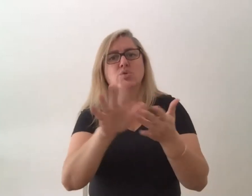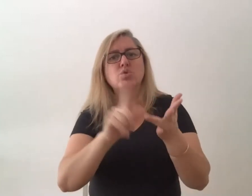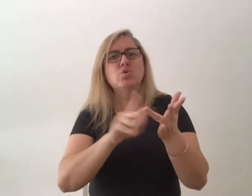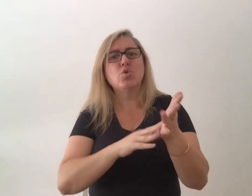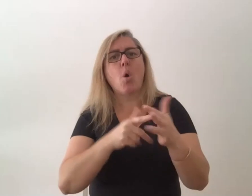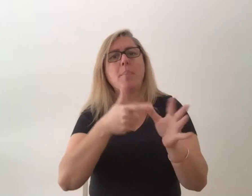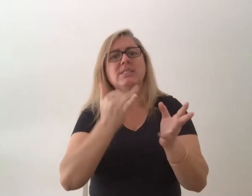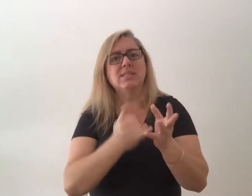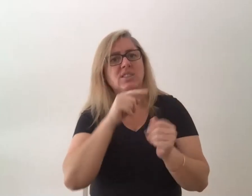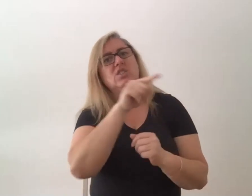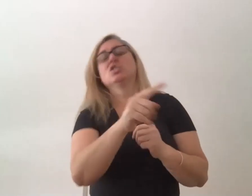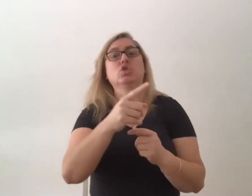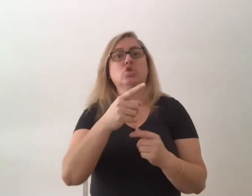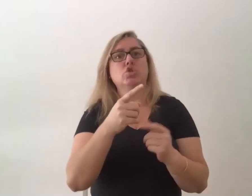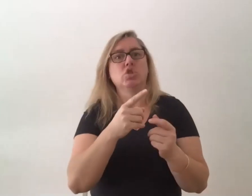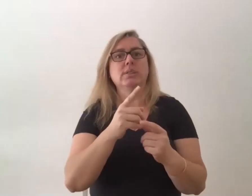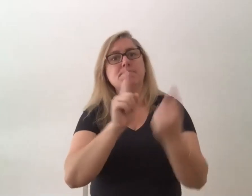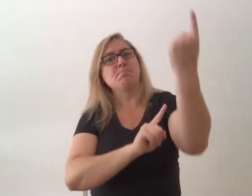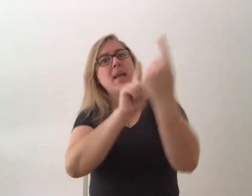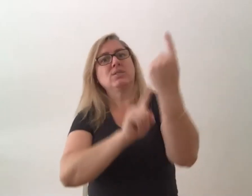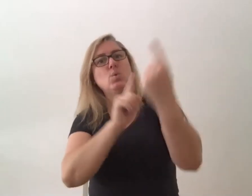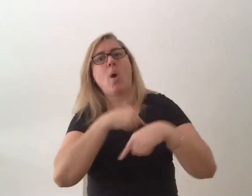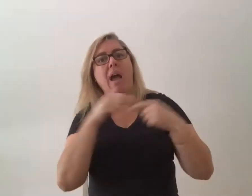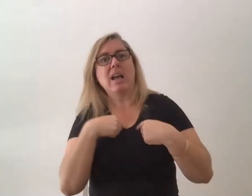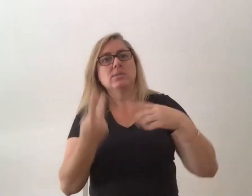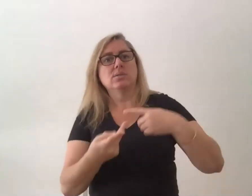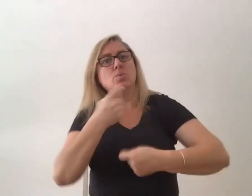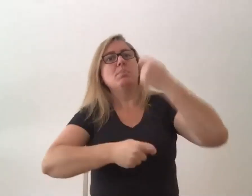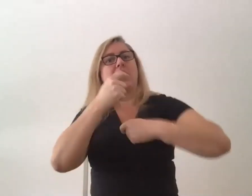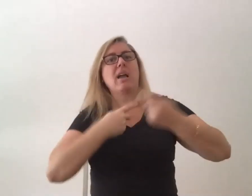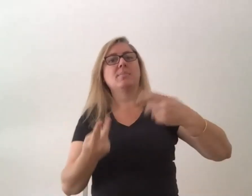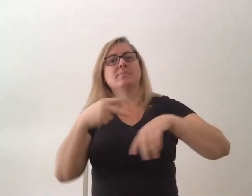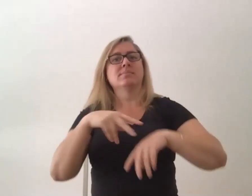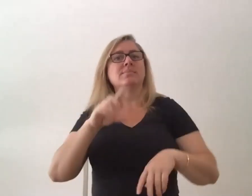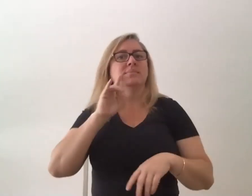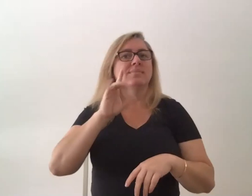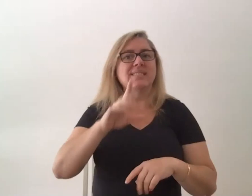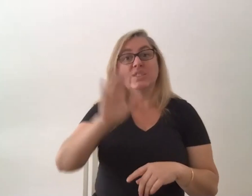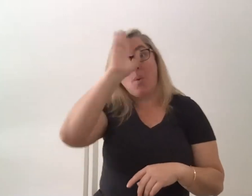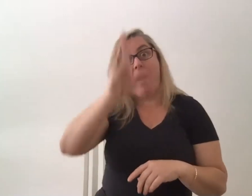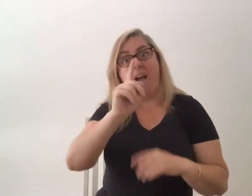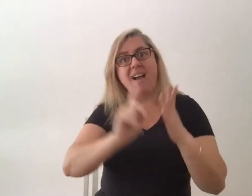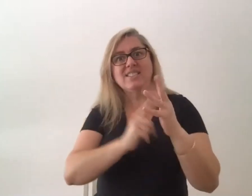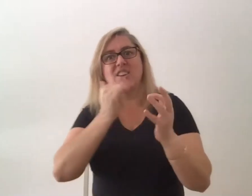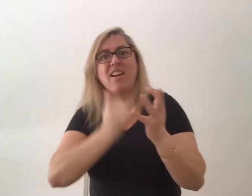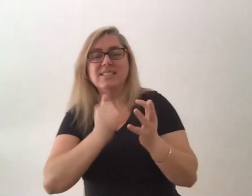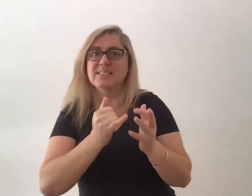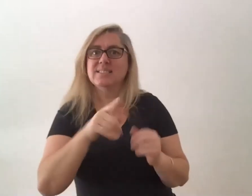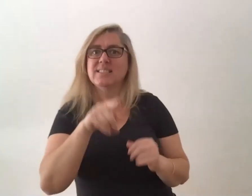us to be stand-up comedians so hi jess and jess is in another project that we're doing at the